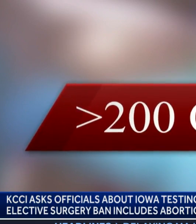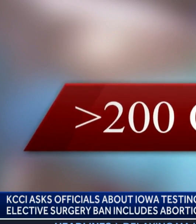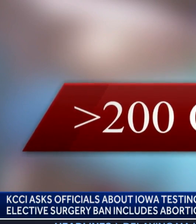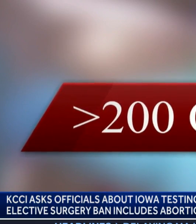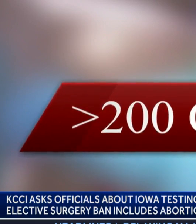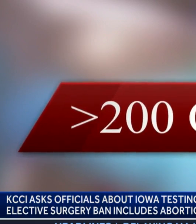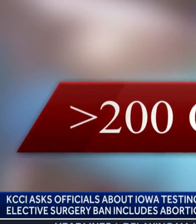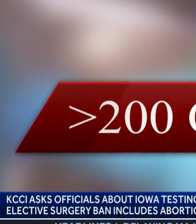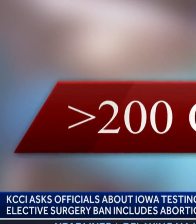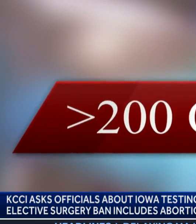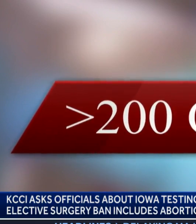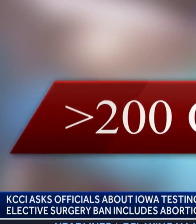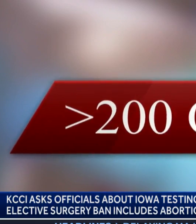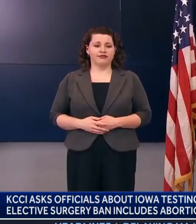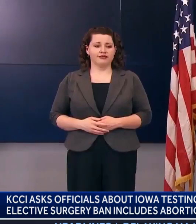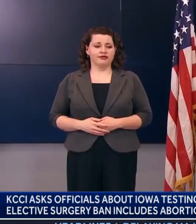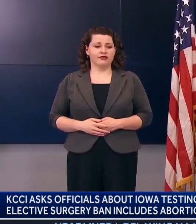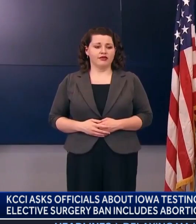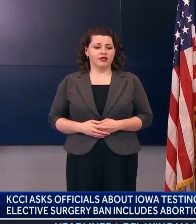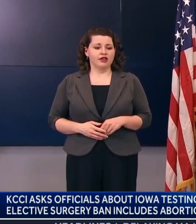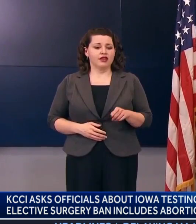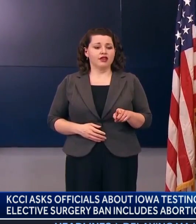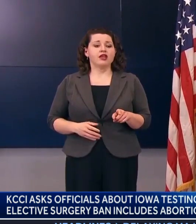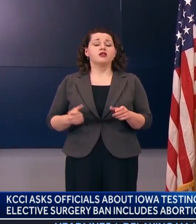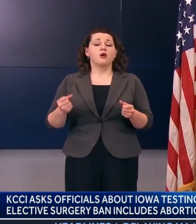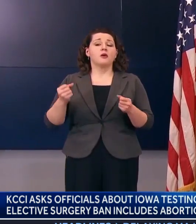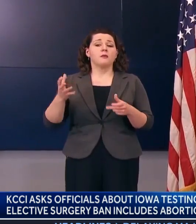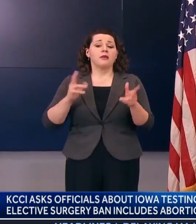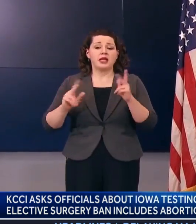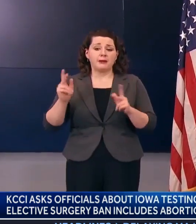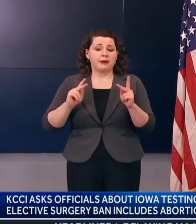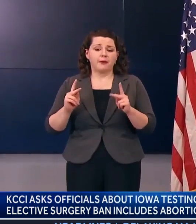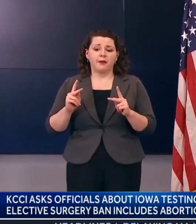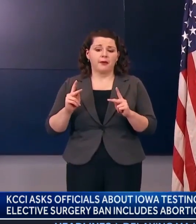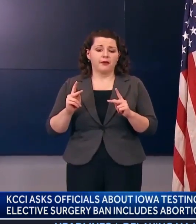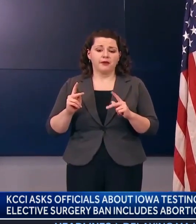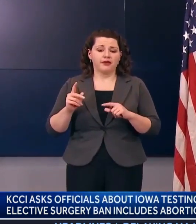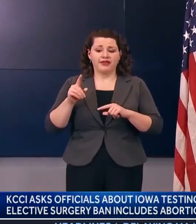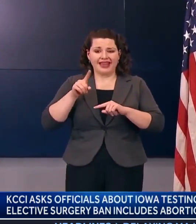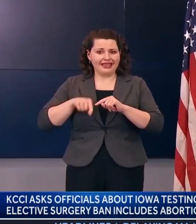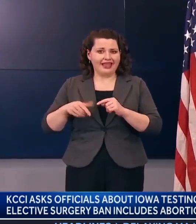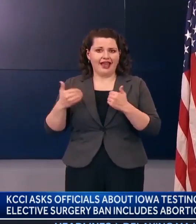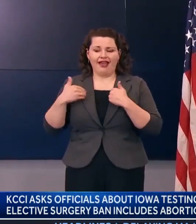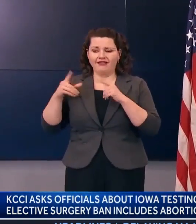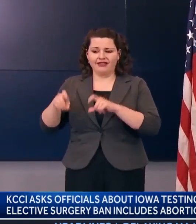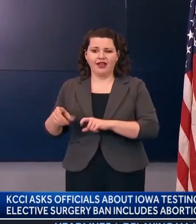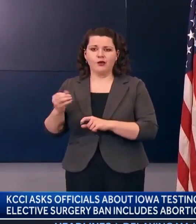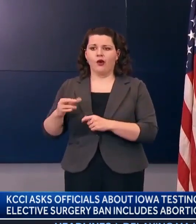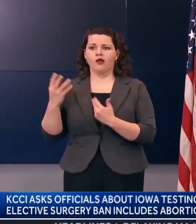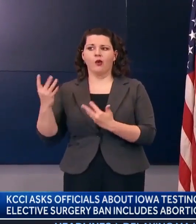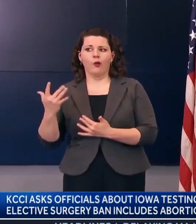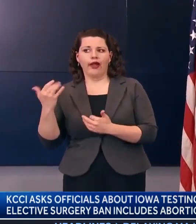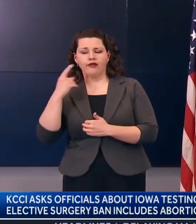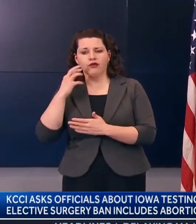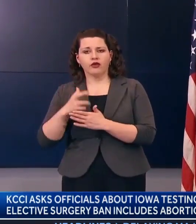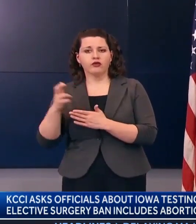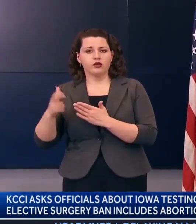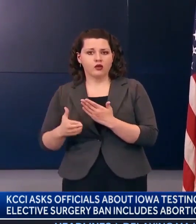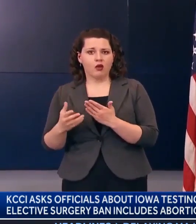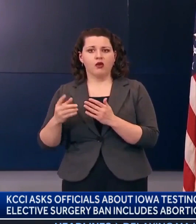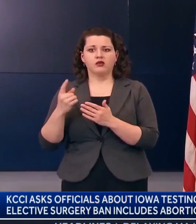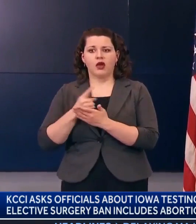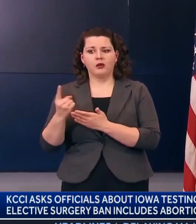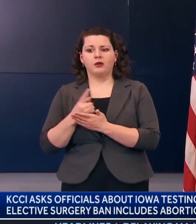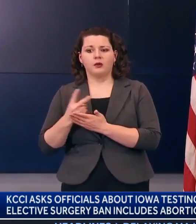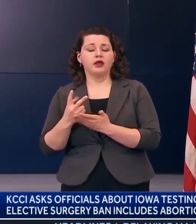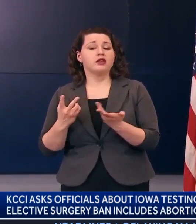something many of you have been asking. With so many people either unable to be tested or waiting a week or more for results, is there a